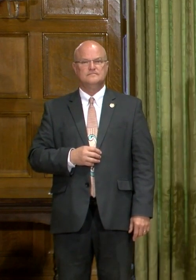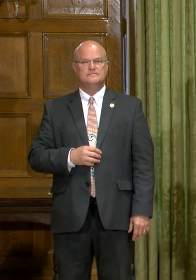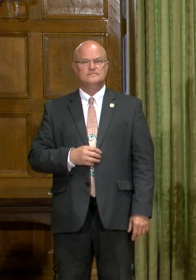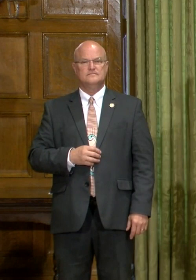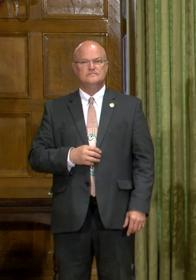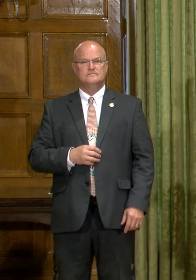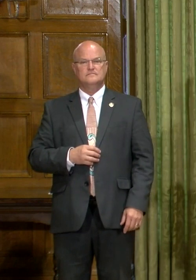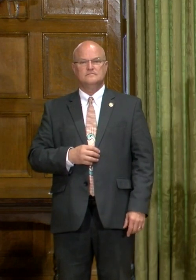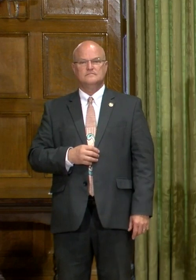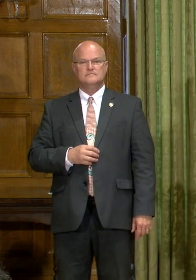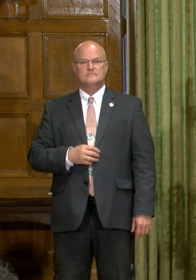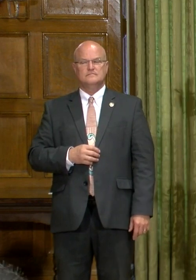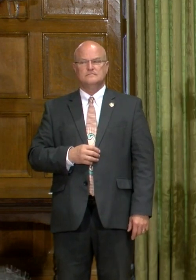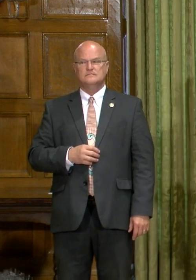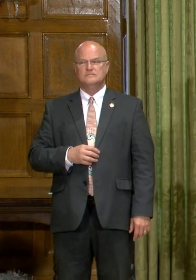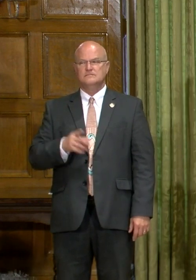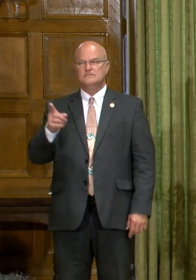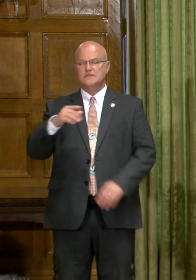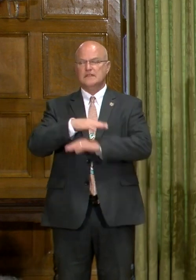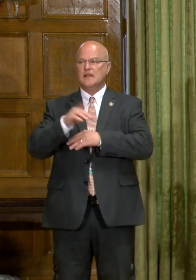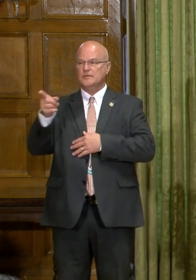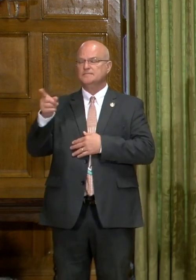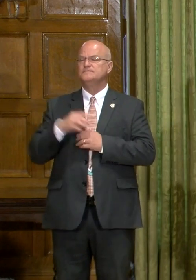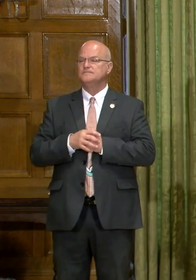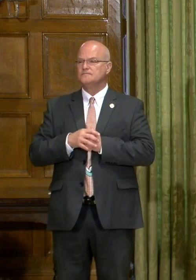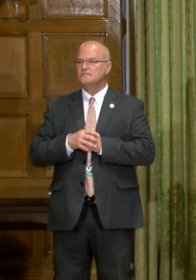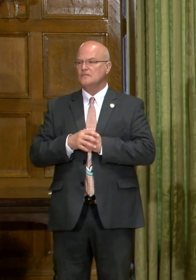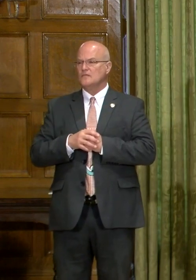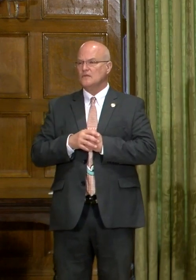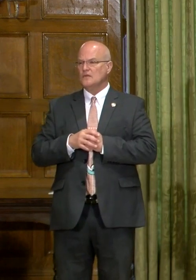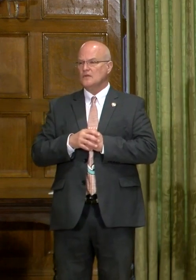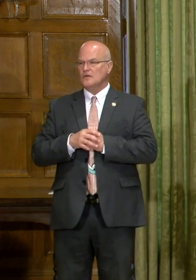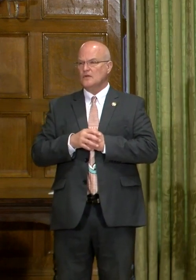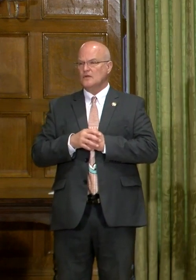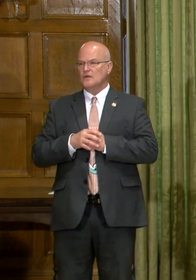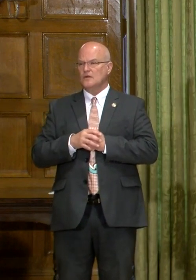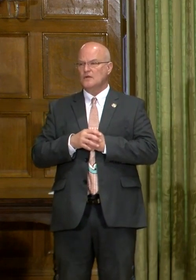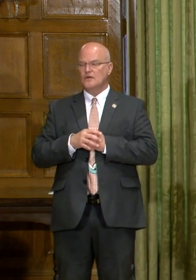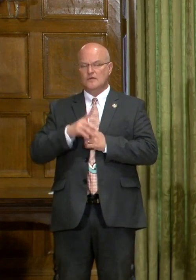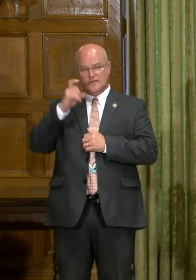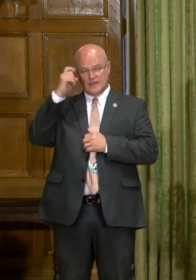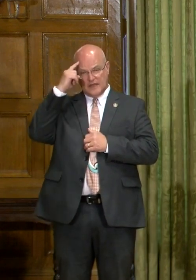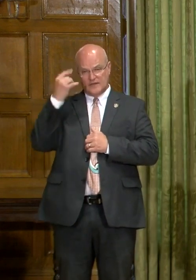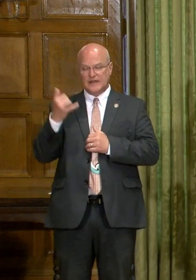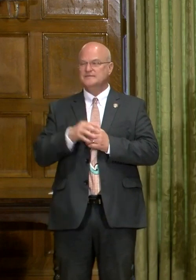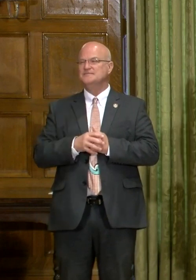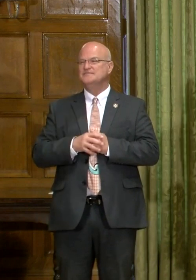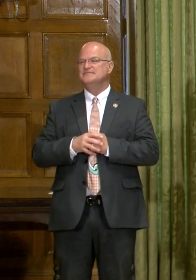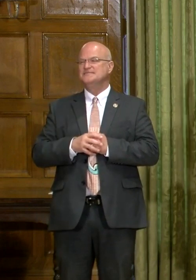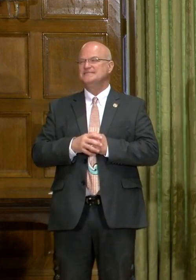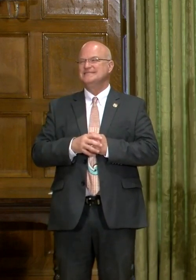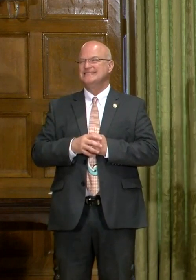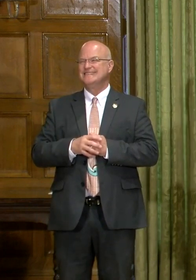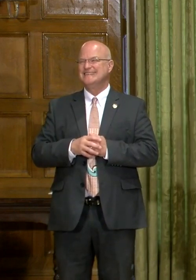Any other questions? Yes. Thank you. Well, for the governor. Sorry.